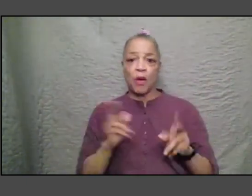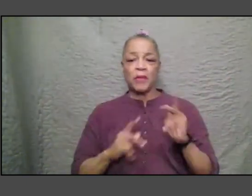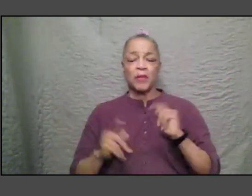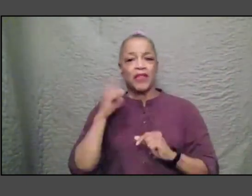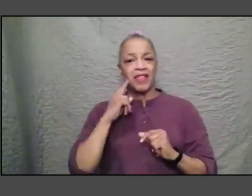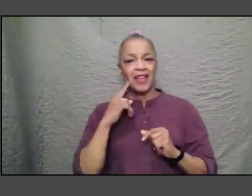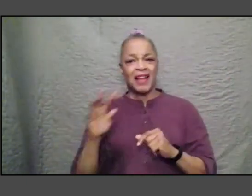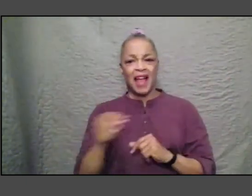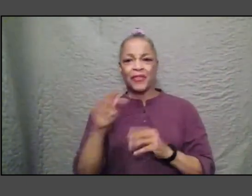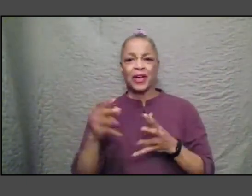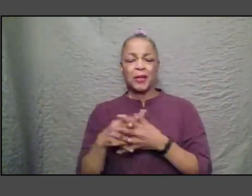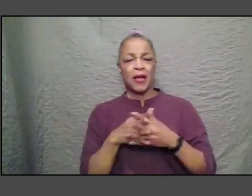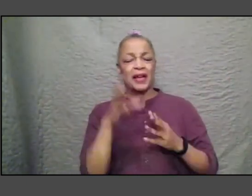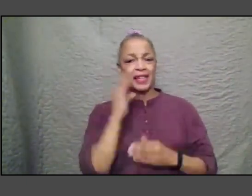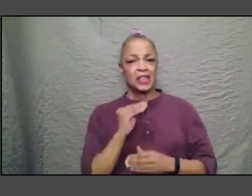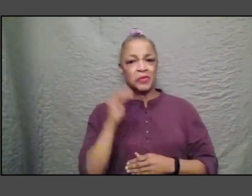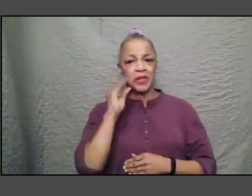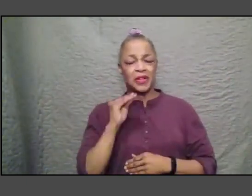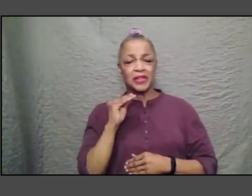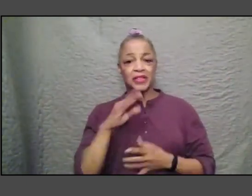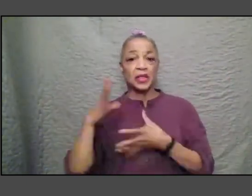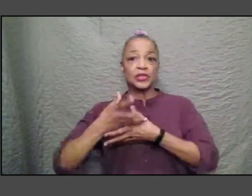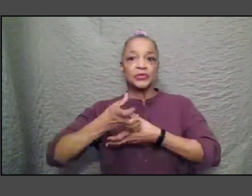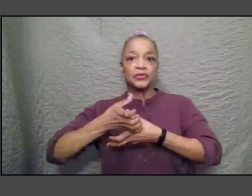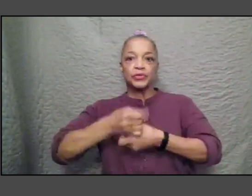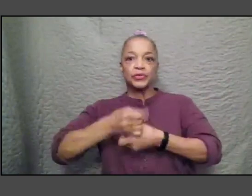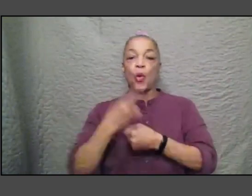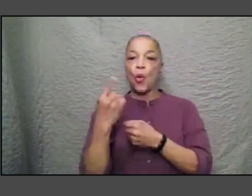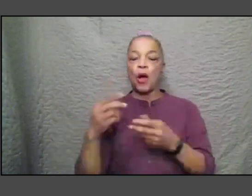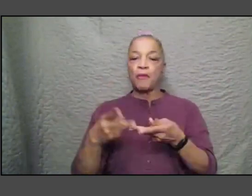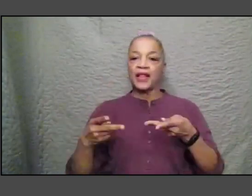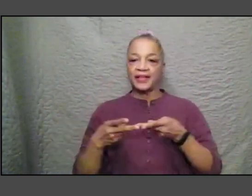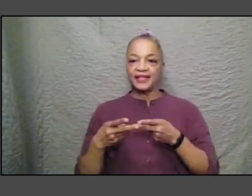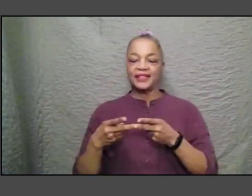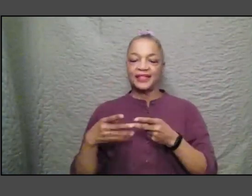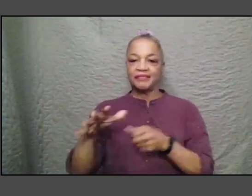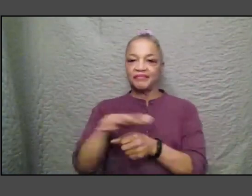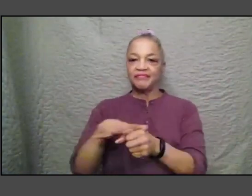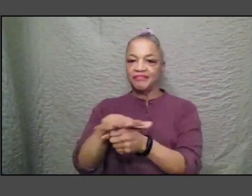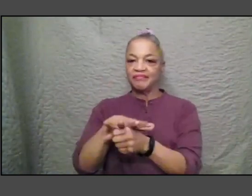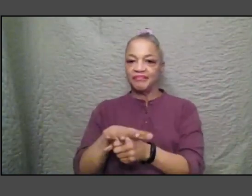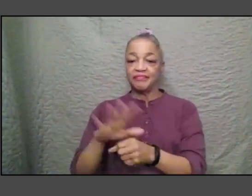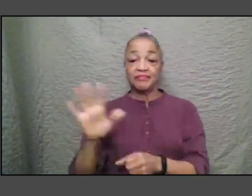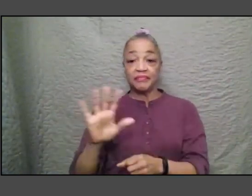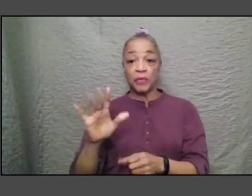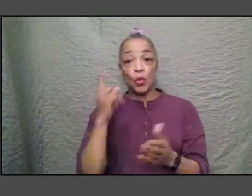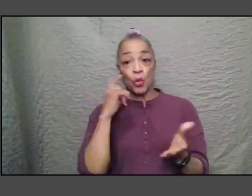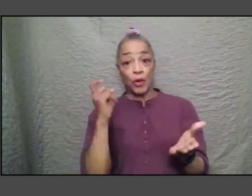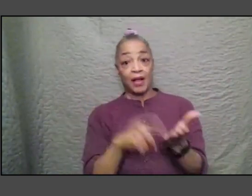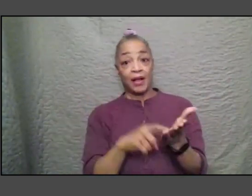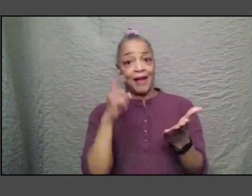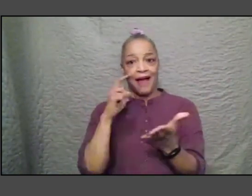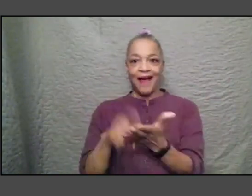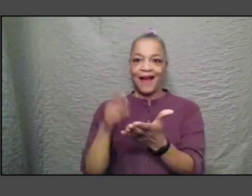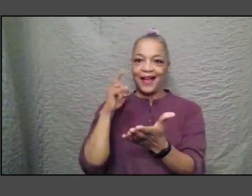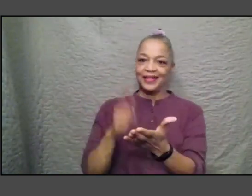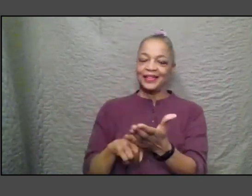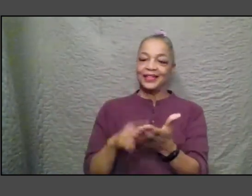was summed up by one place and so i think you know recognizing how if you're an angola prison that